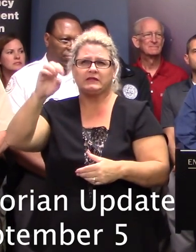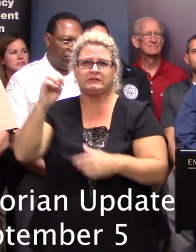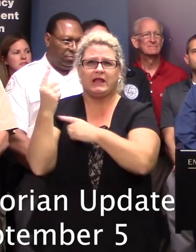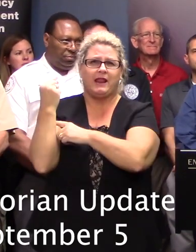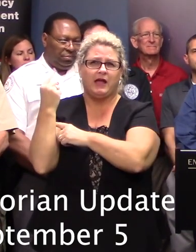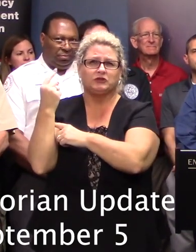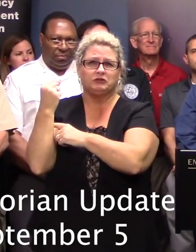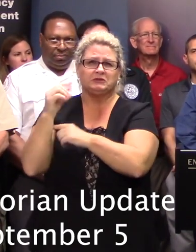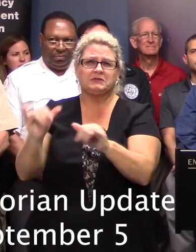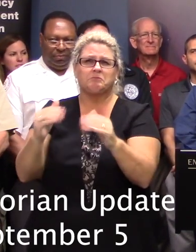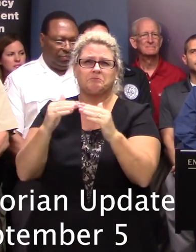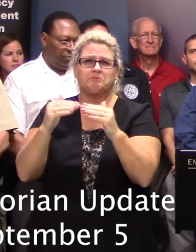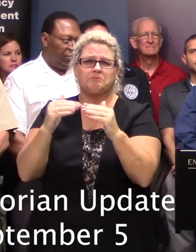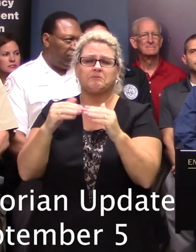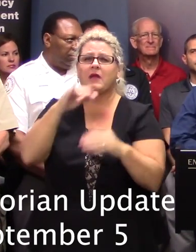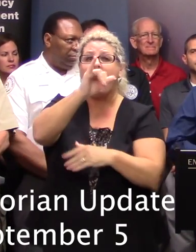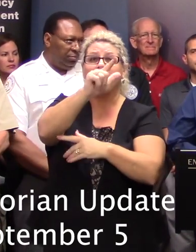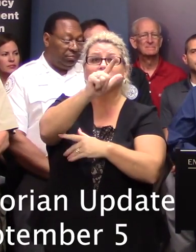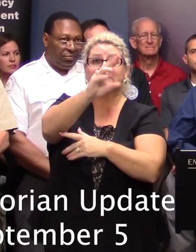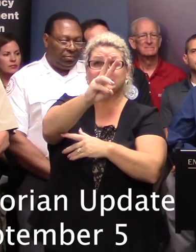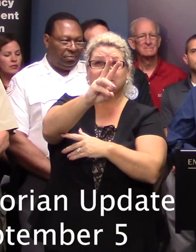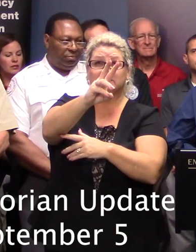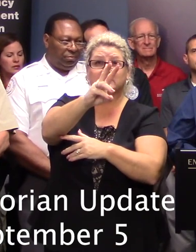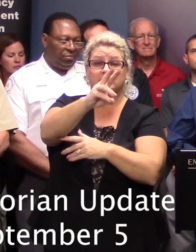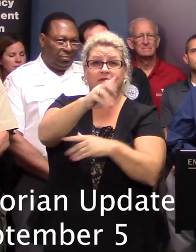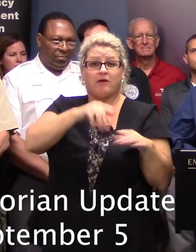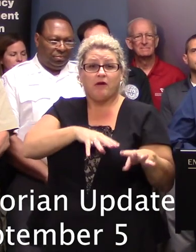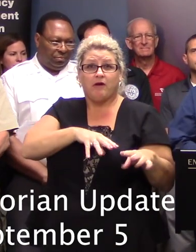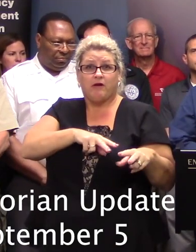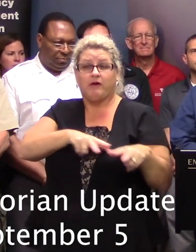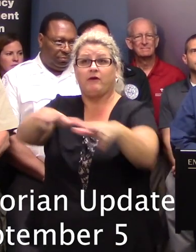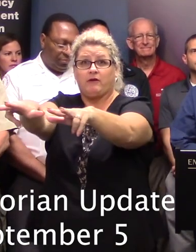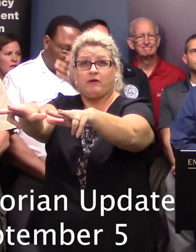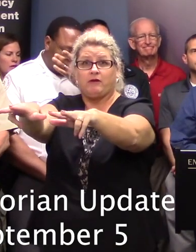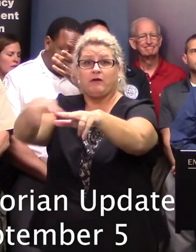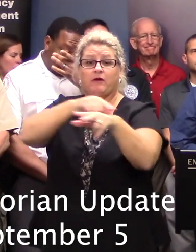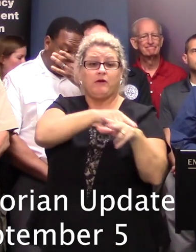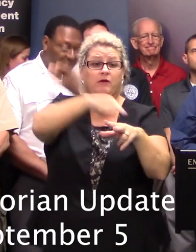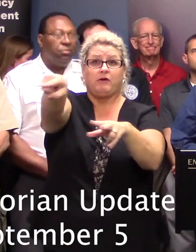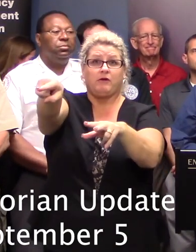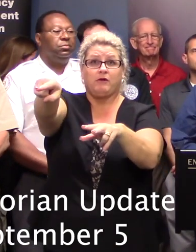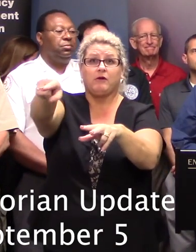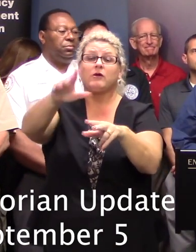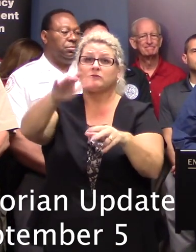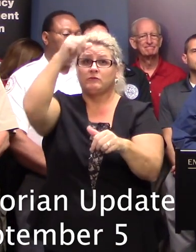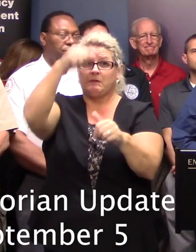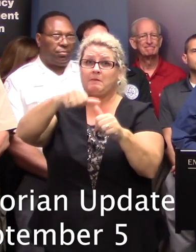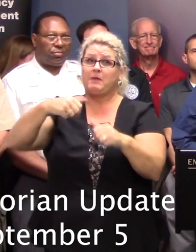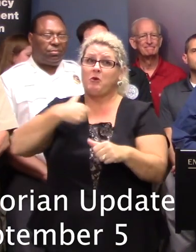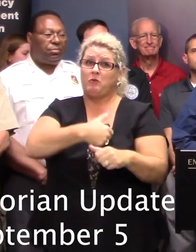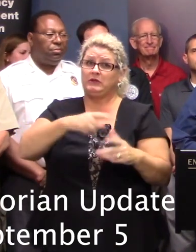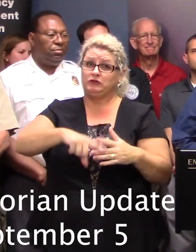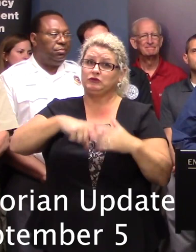And on I-26 reversal, our final stats on that, again, taking into account that we started